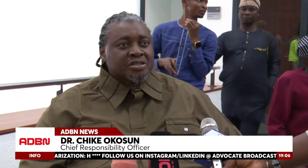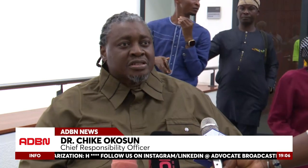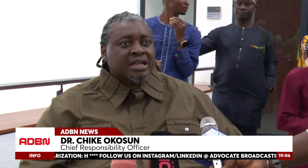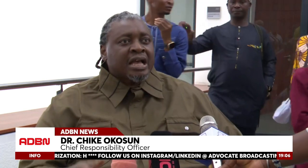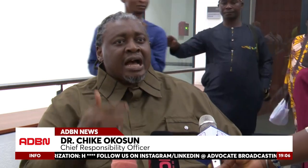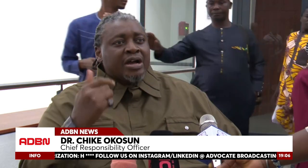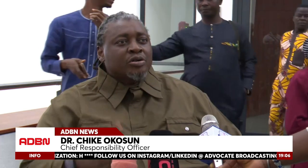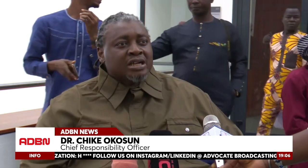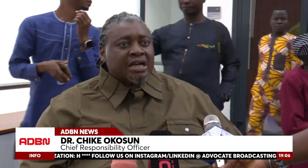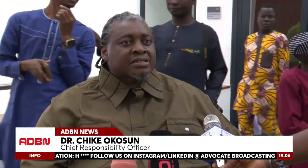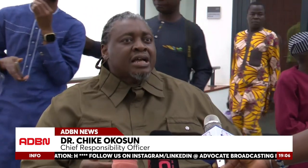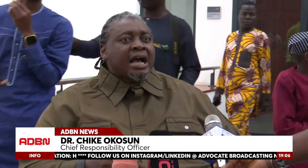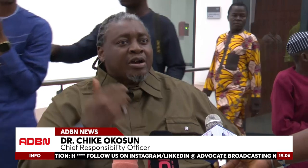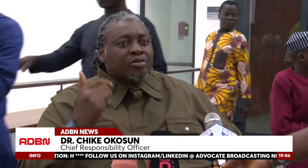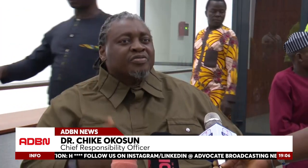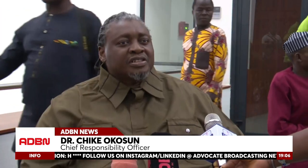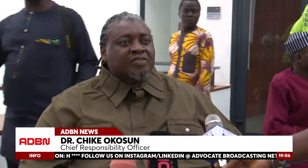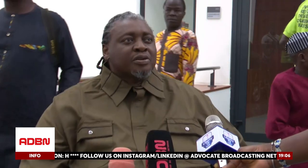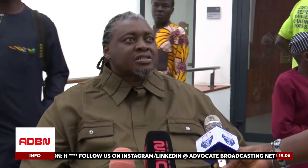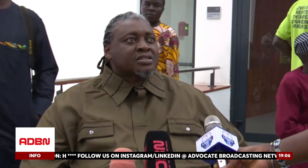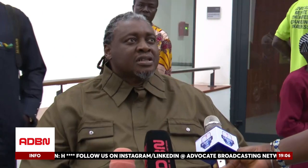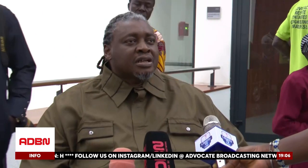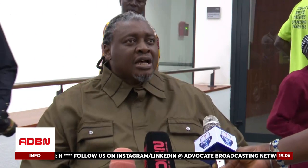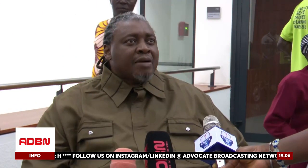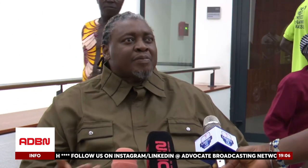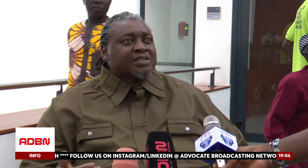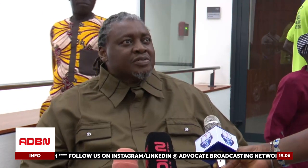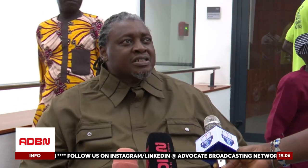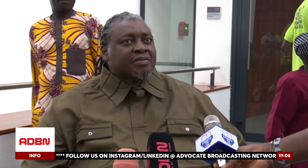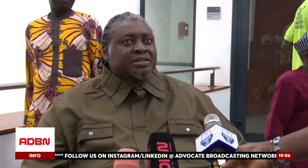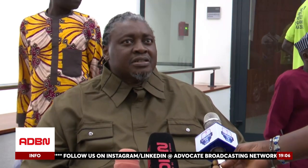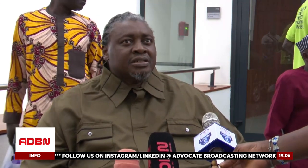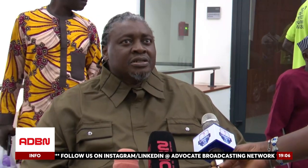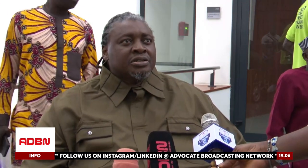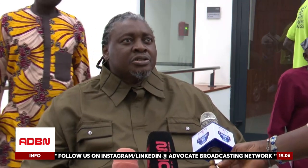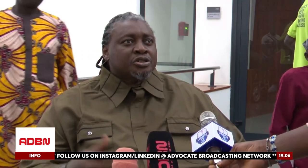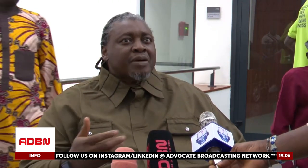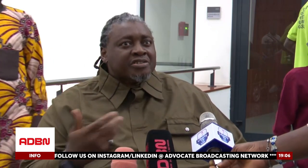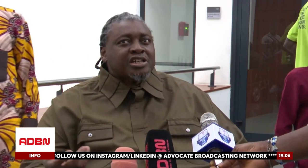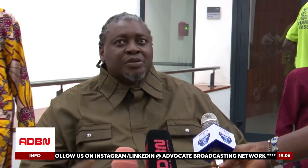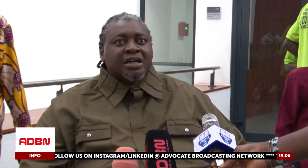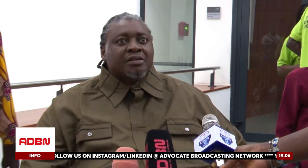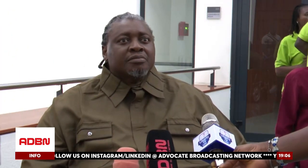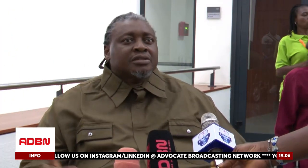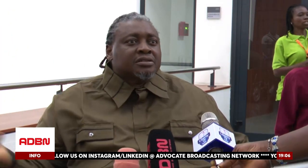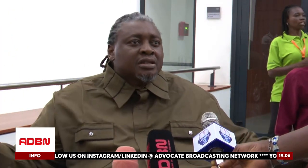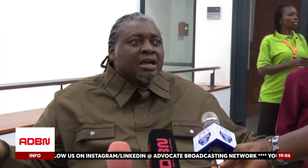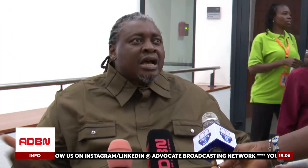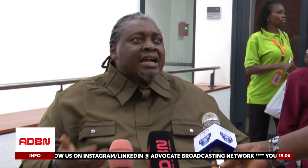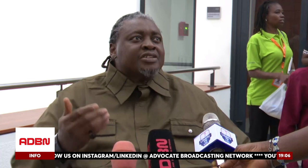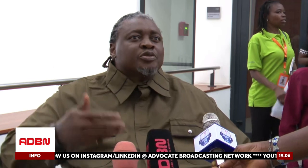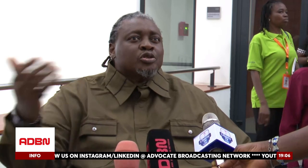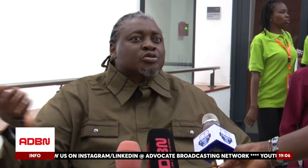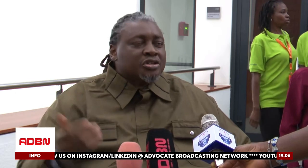CNG buses, I own cars, I own fleet of buses, I'm a person with disability, I'm a transporter, but